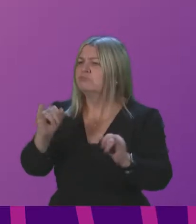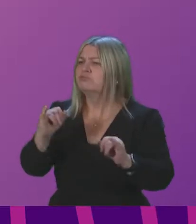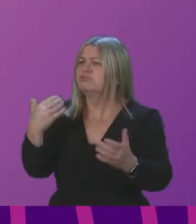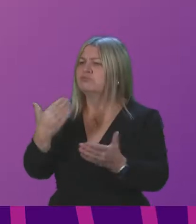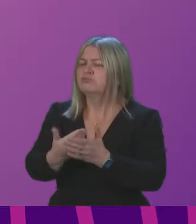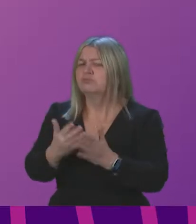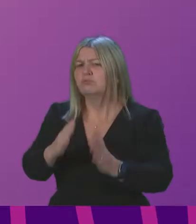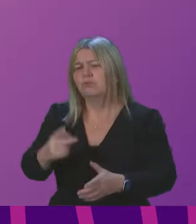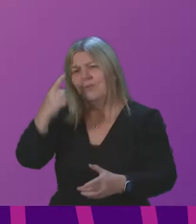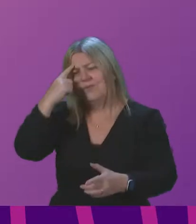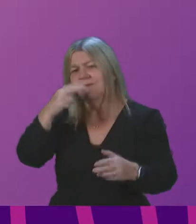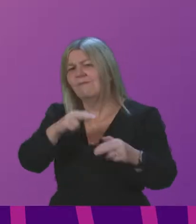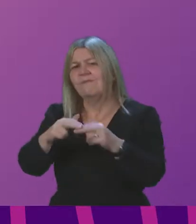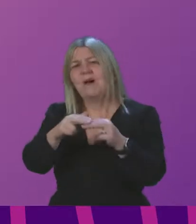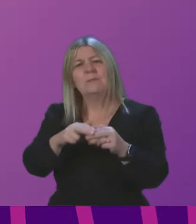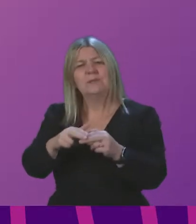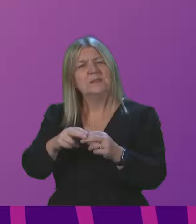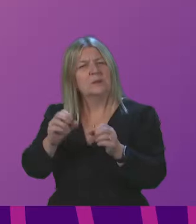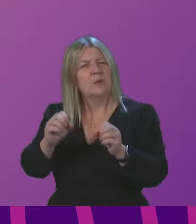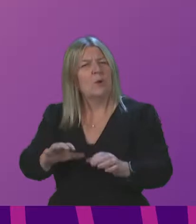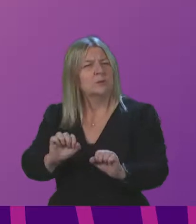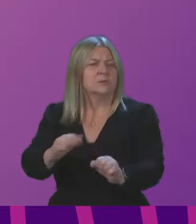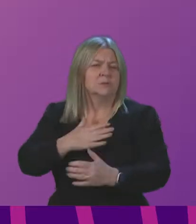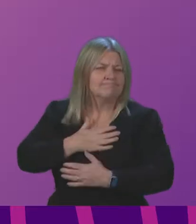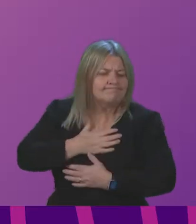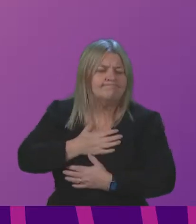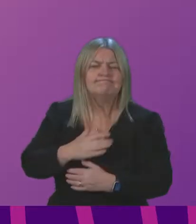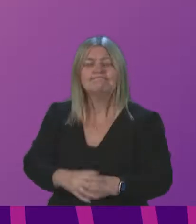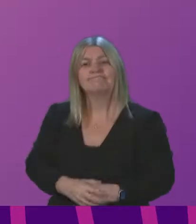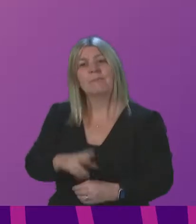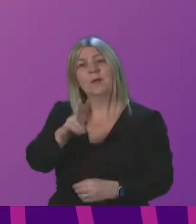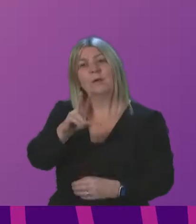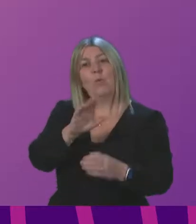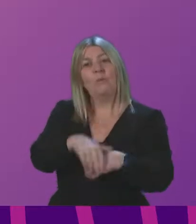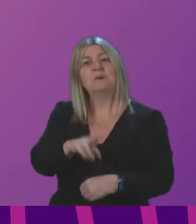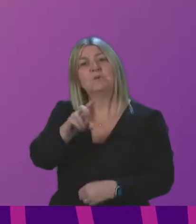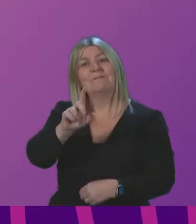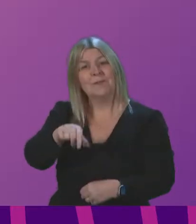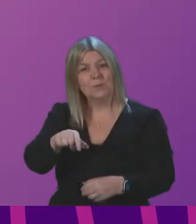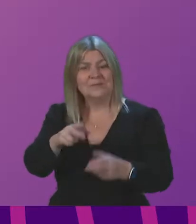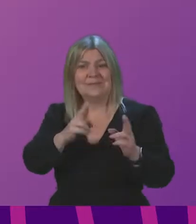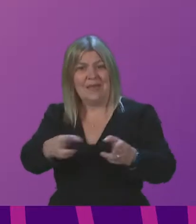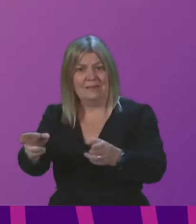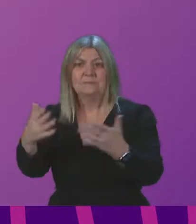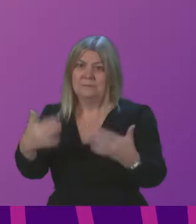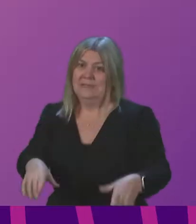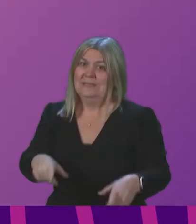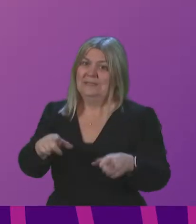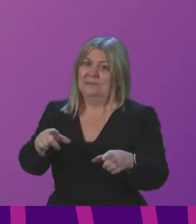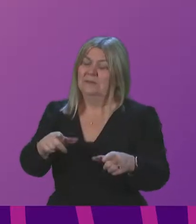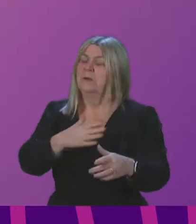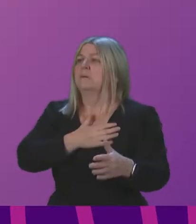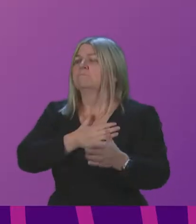ones. Scotland has now recorded over 12,000 deaths due to COVID-19, and that is a heartbreaking